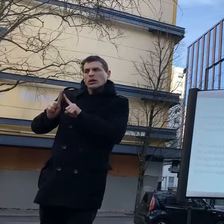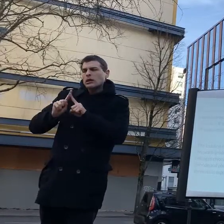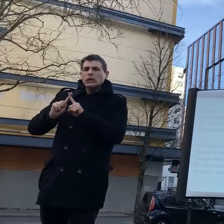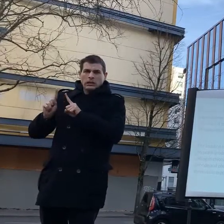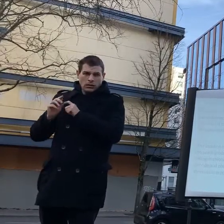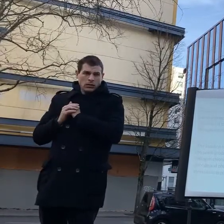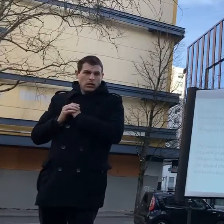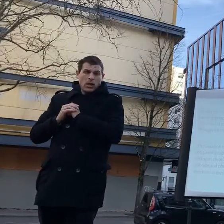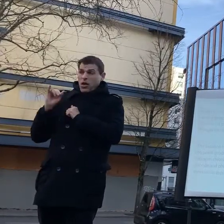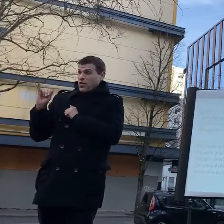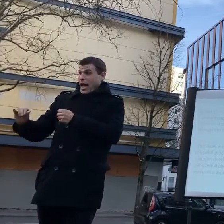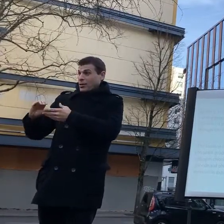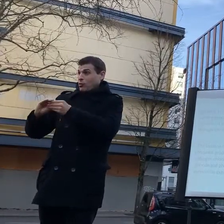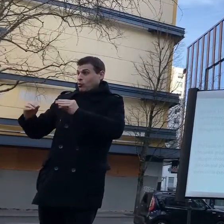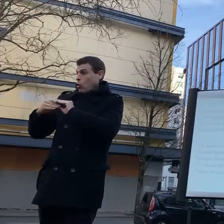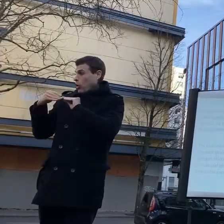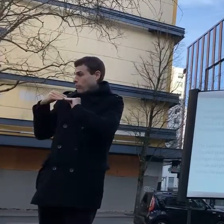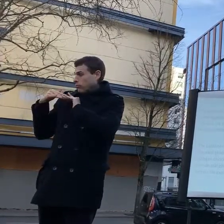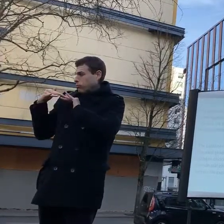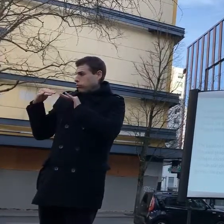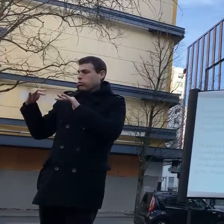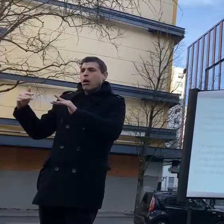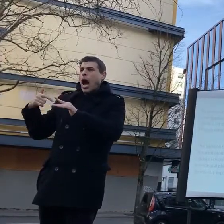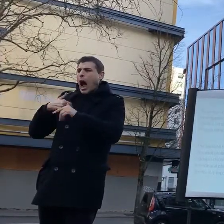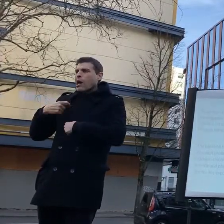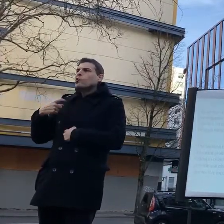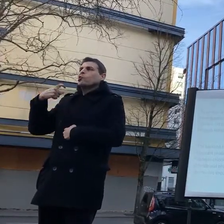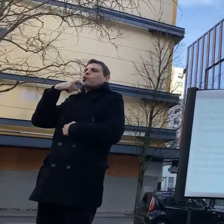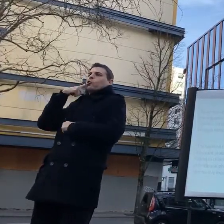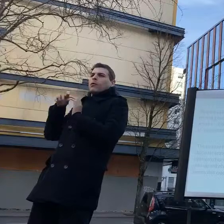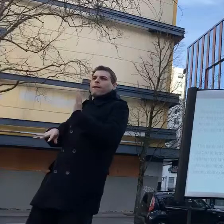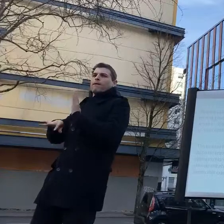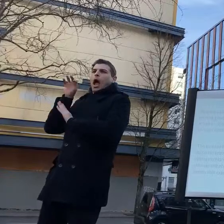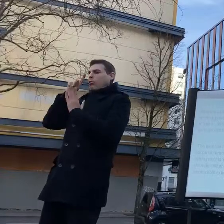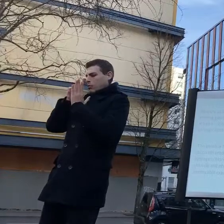a regular um sort of hostage situation drill